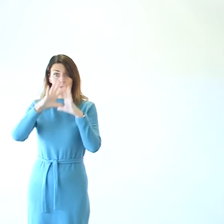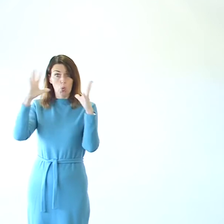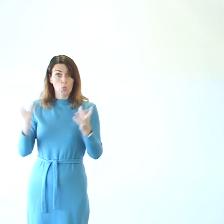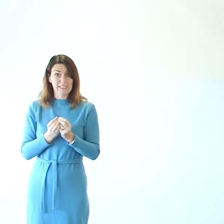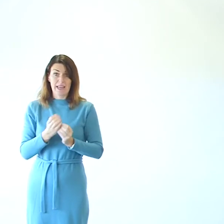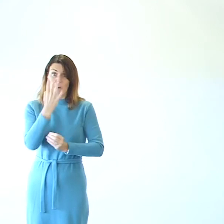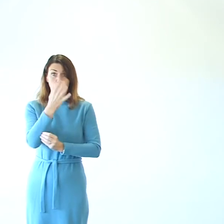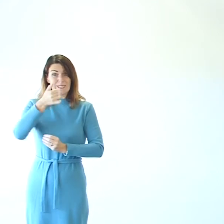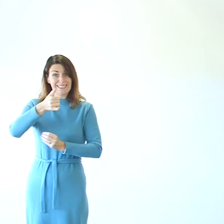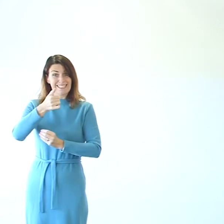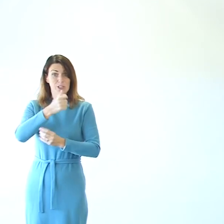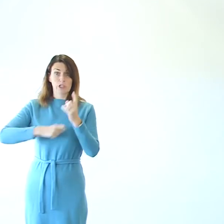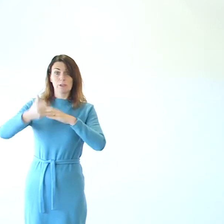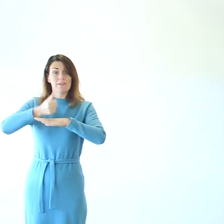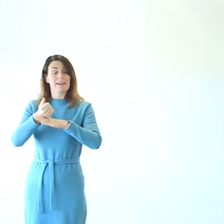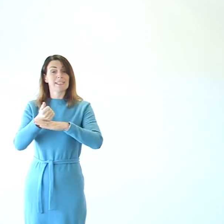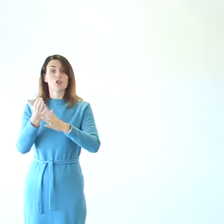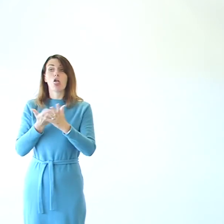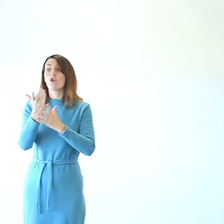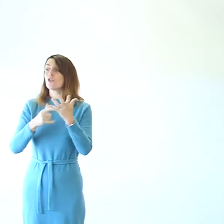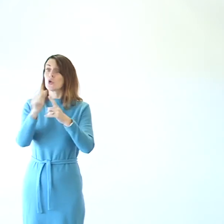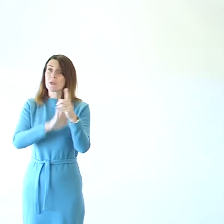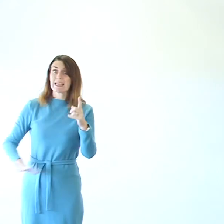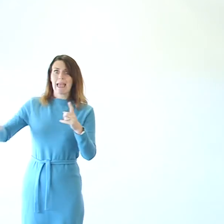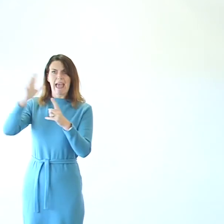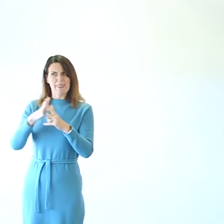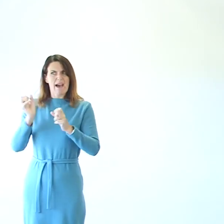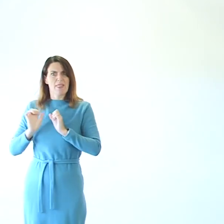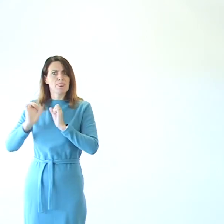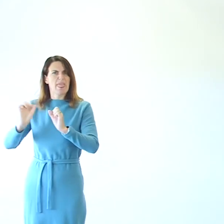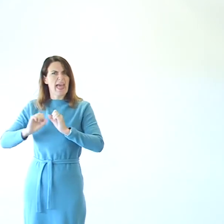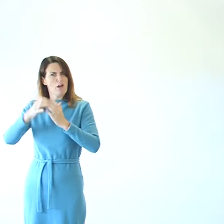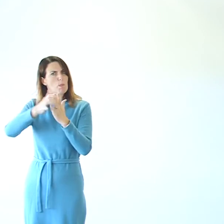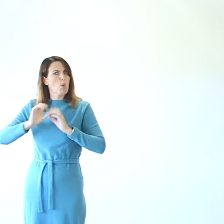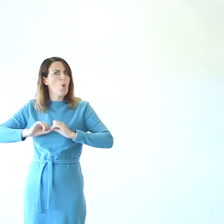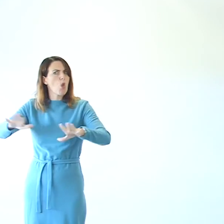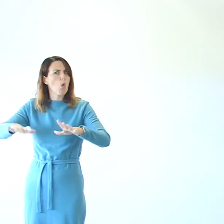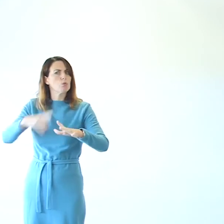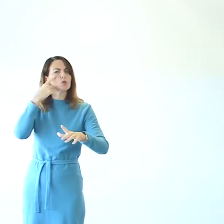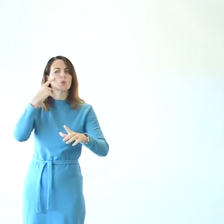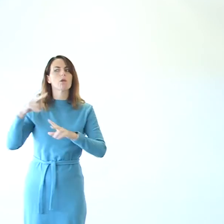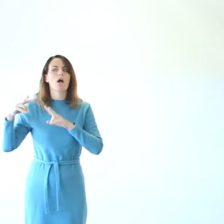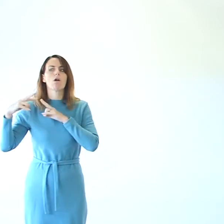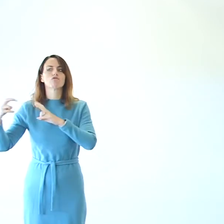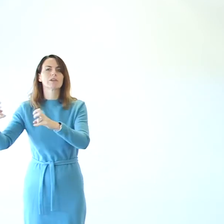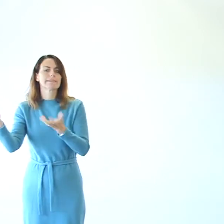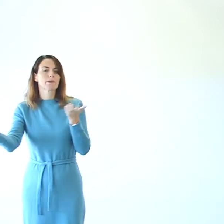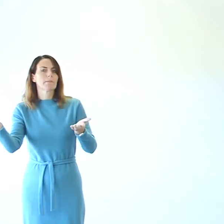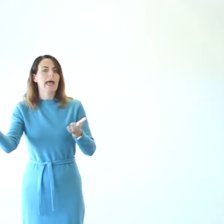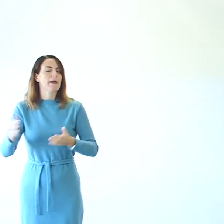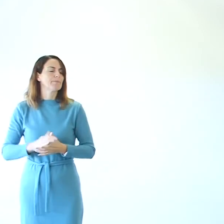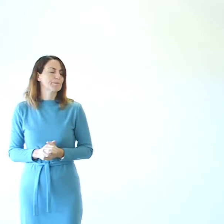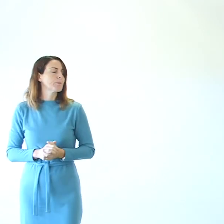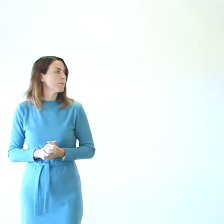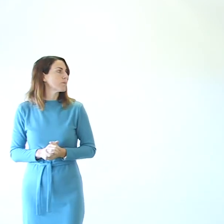community foundations across the UK, they will have versions of the report. So, we can have a look at that. That's the way to do it. We have, we